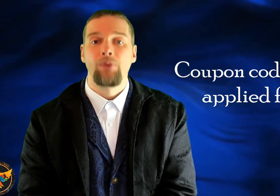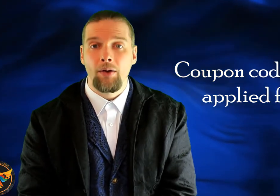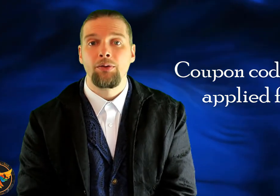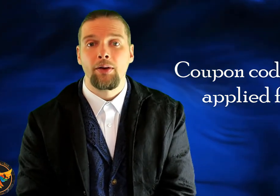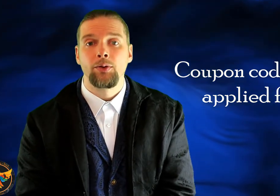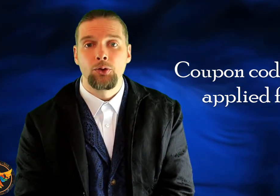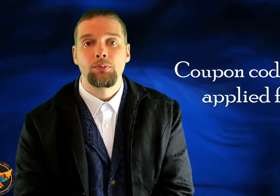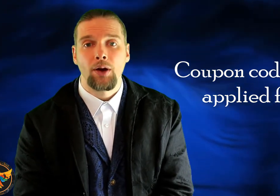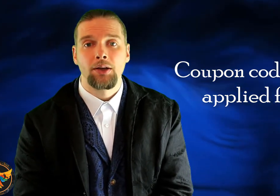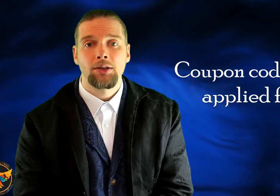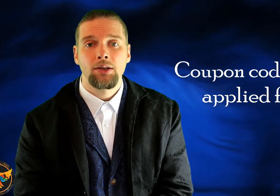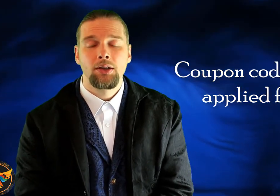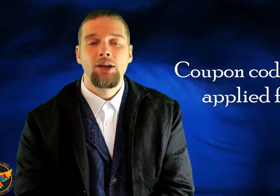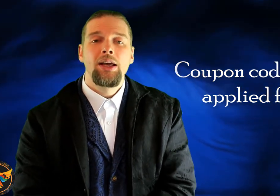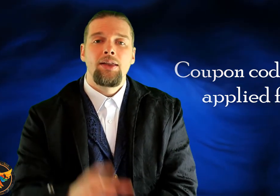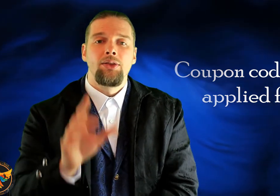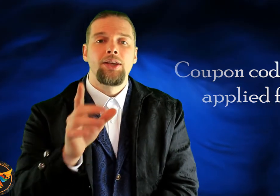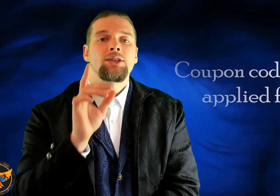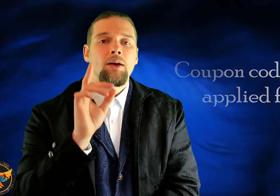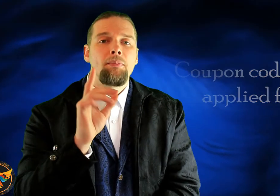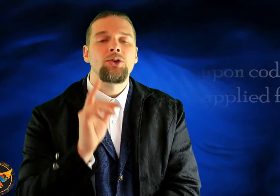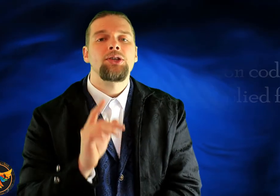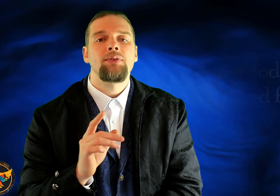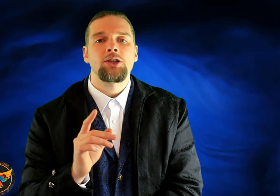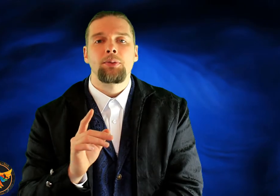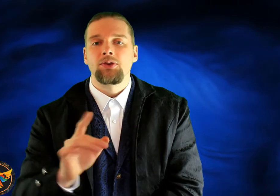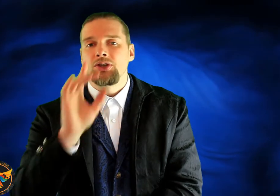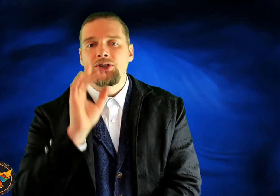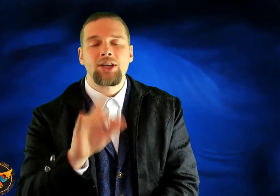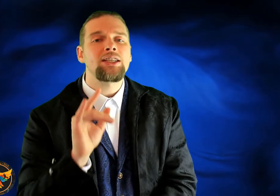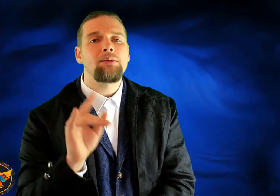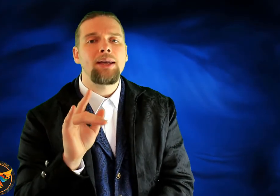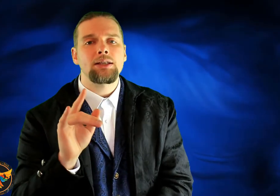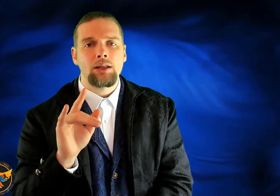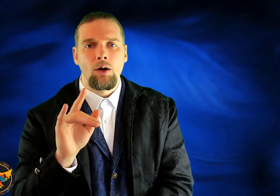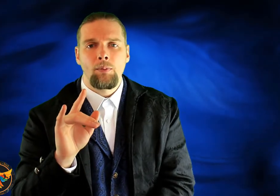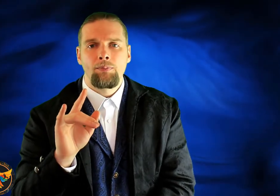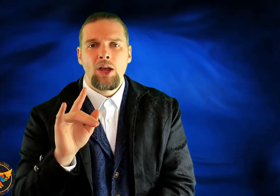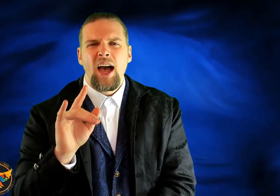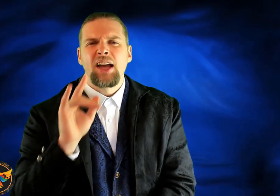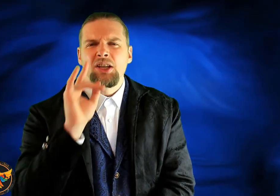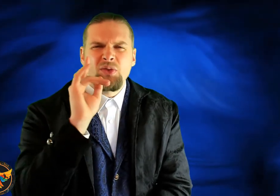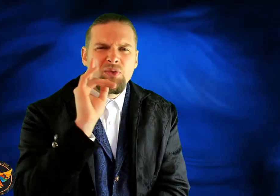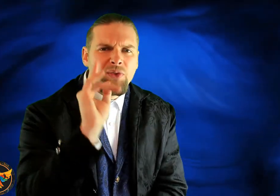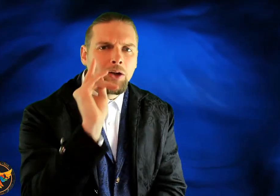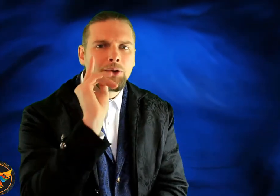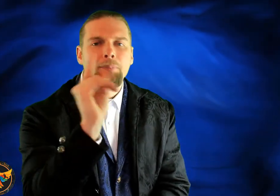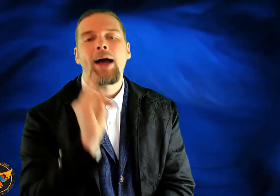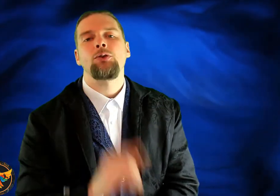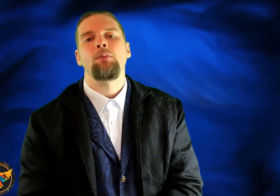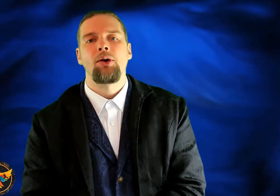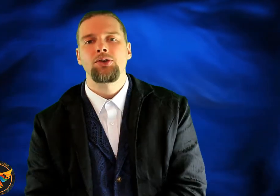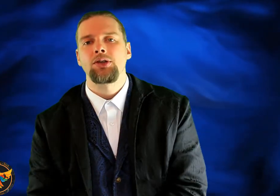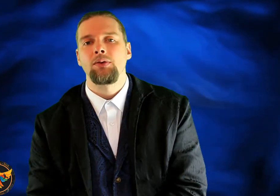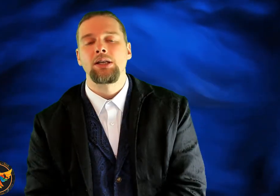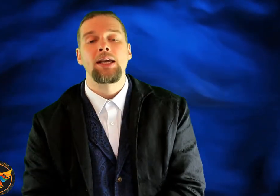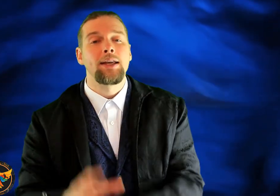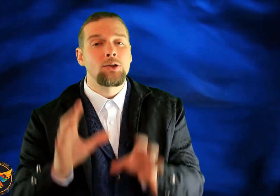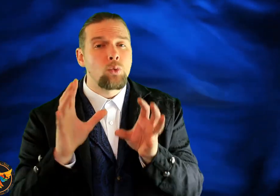very, very reduced price. This immersive experience is 60 minutes long and it's filled and packed with positivity. It has